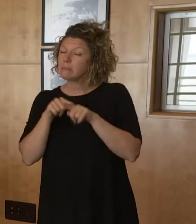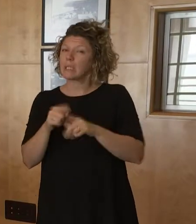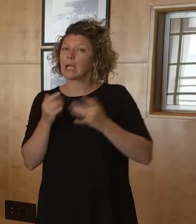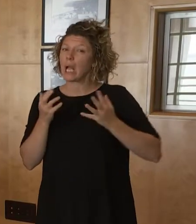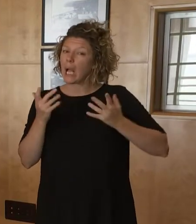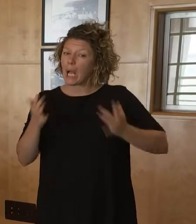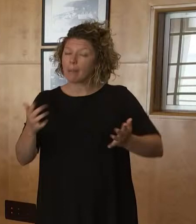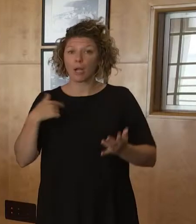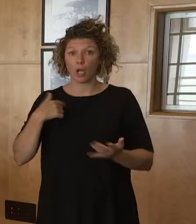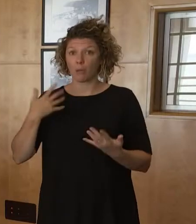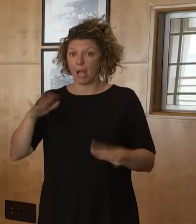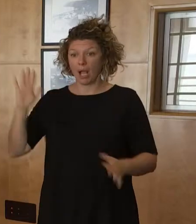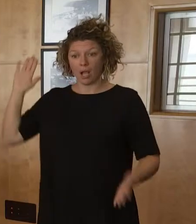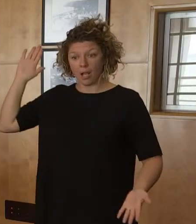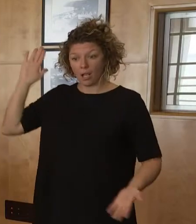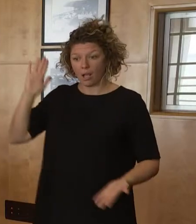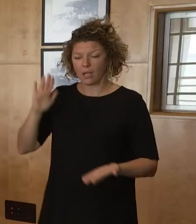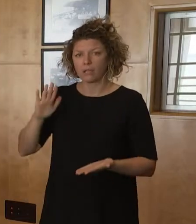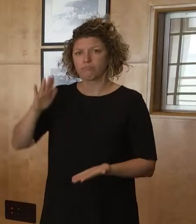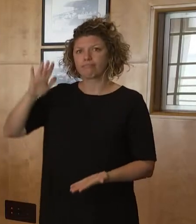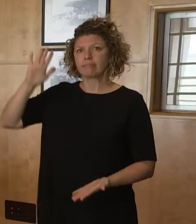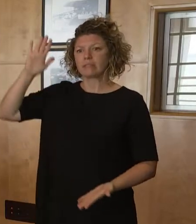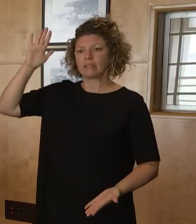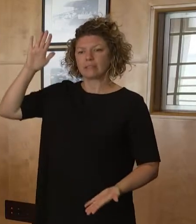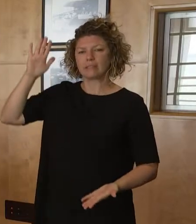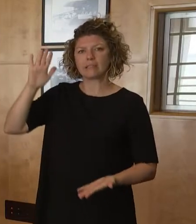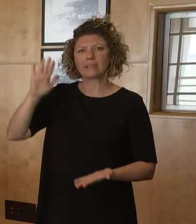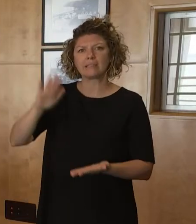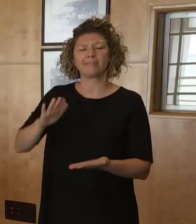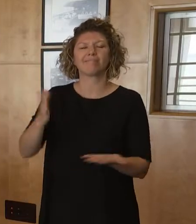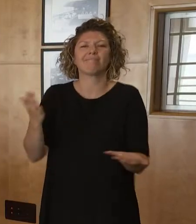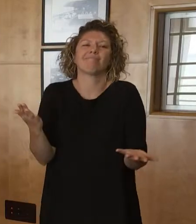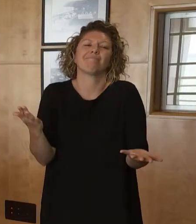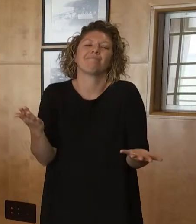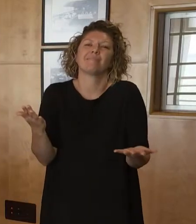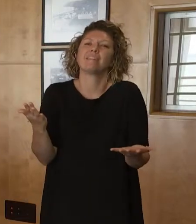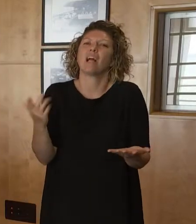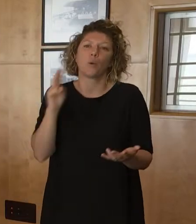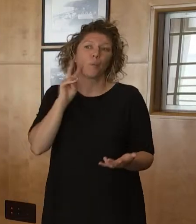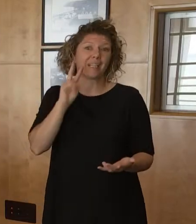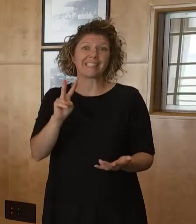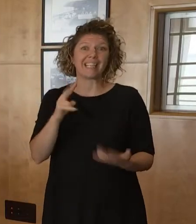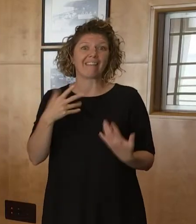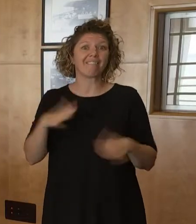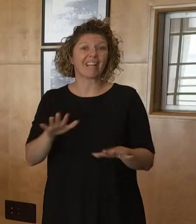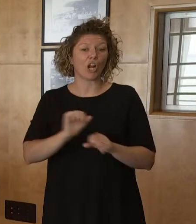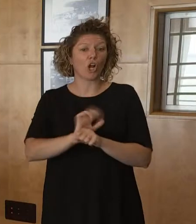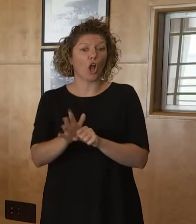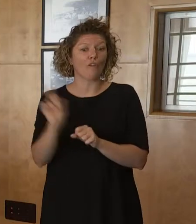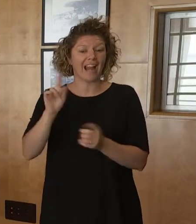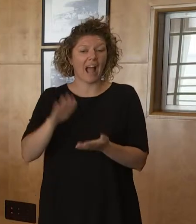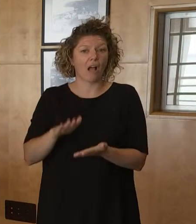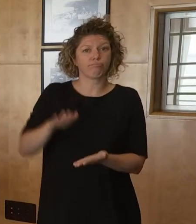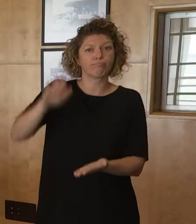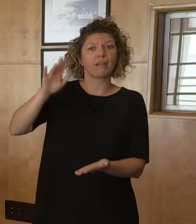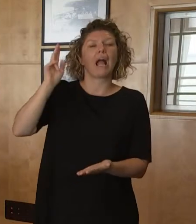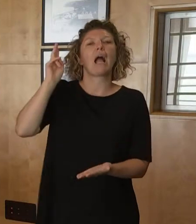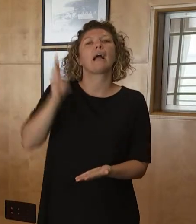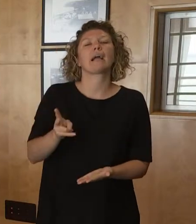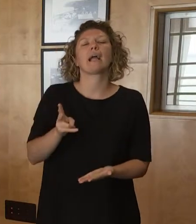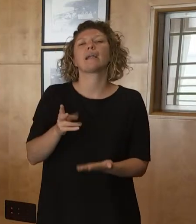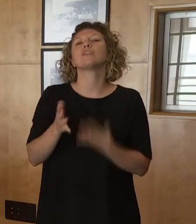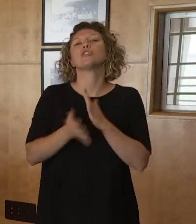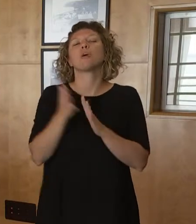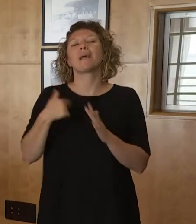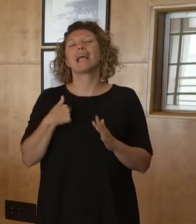flattened that curve, but as we expected, heading back into the school year, we saw, we've seen an increase in cases, and we believe that the